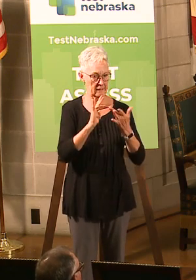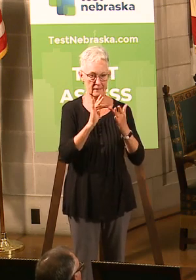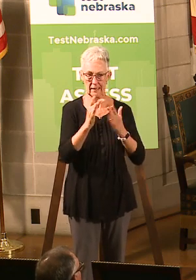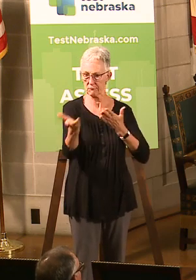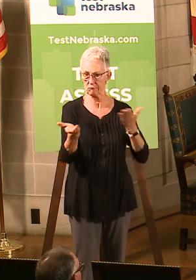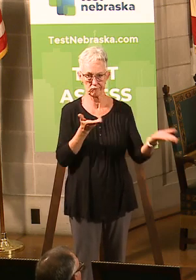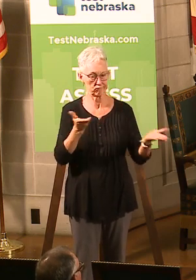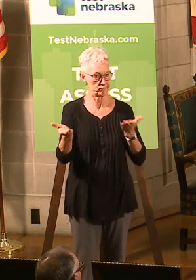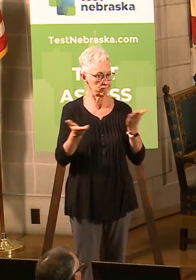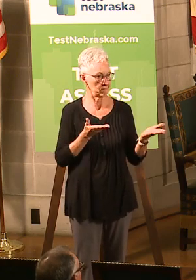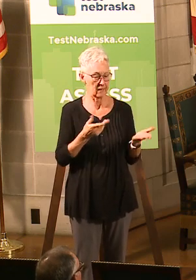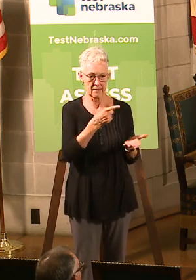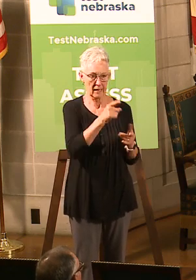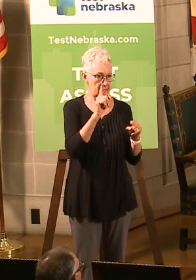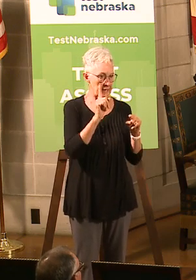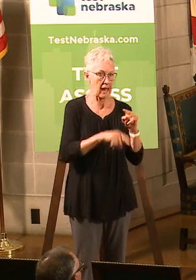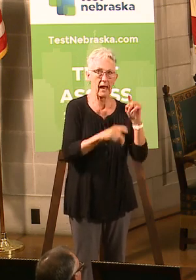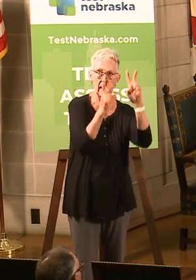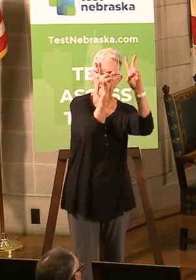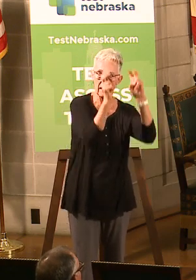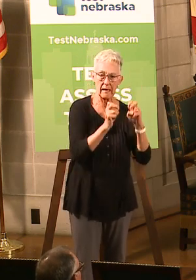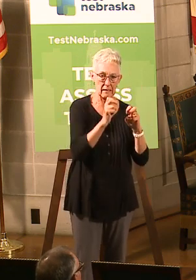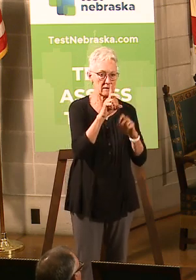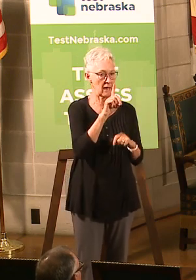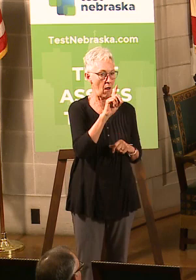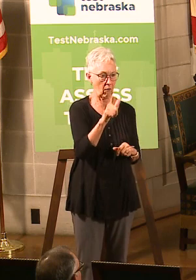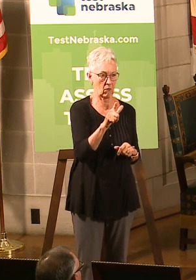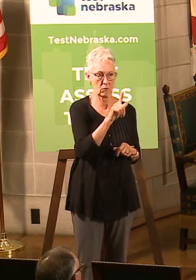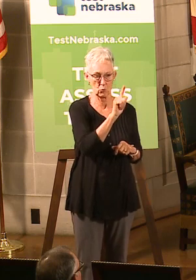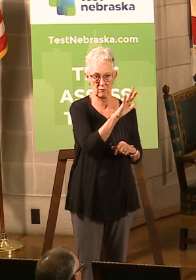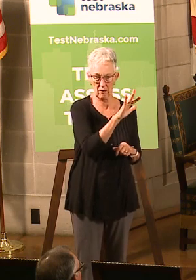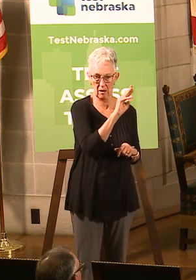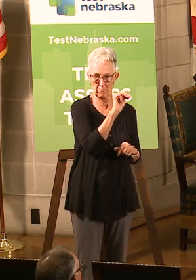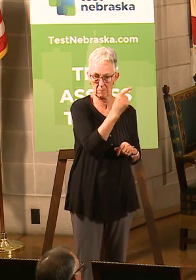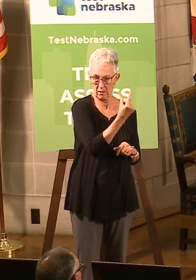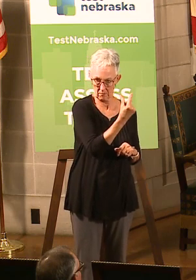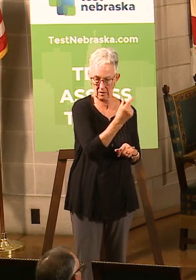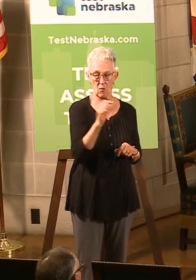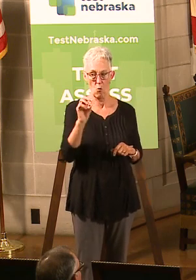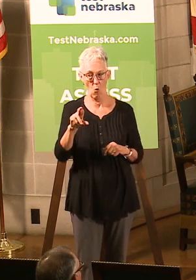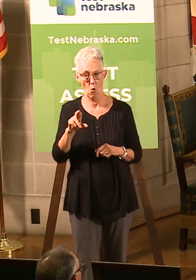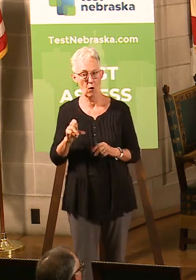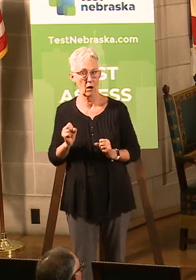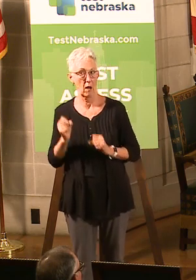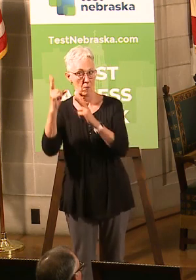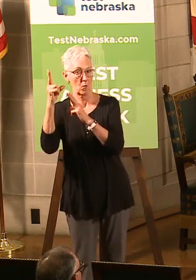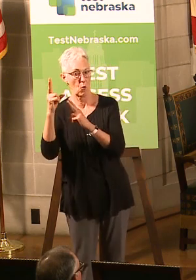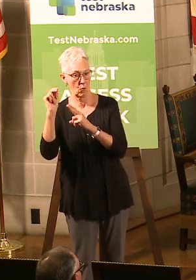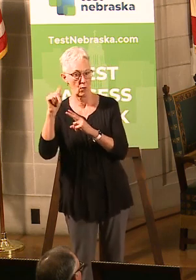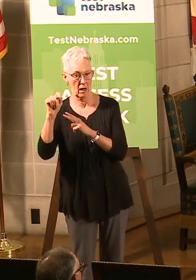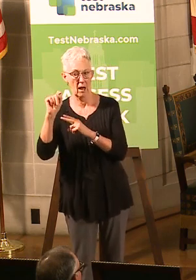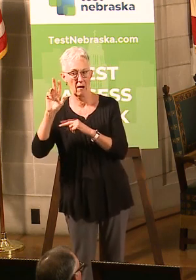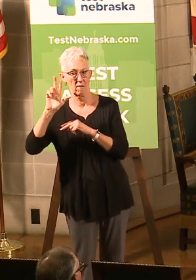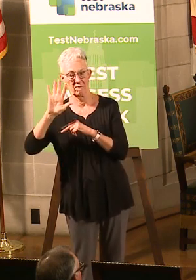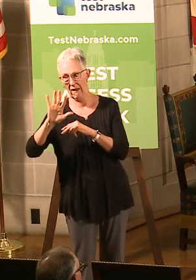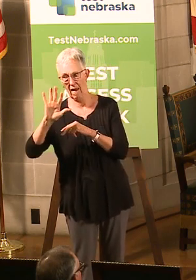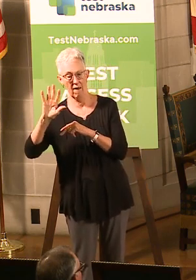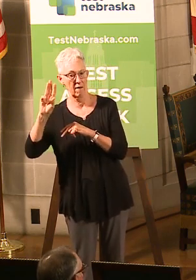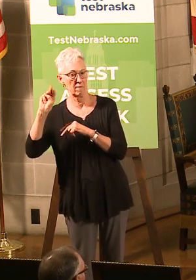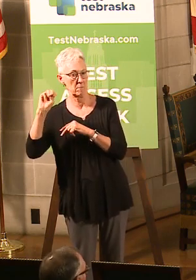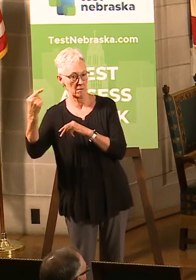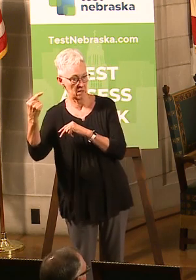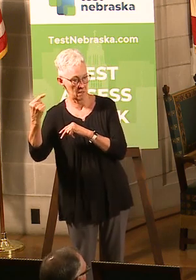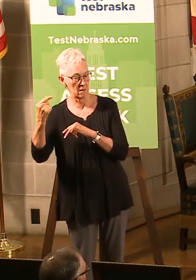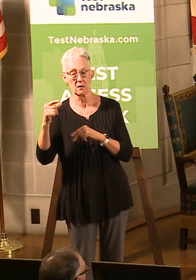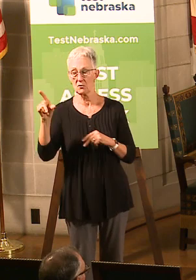based upon either being able to download at 25 megabytes or being able to upload at 3 megabytes. So Tony Goins, again, is going to